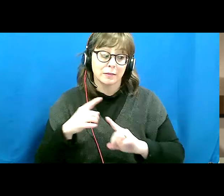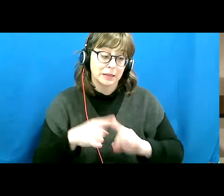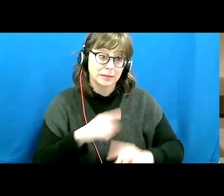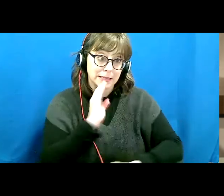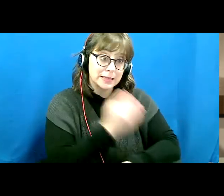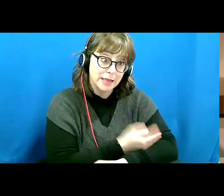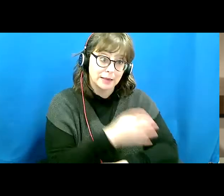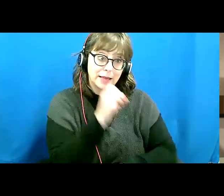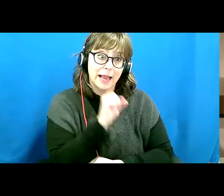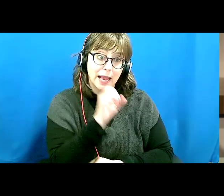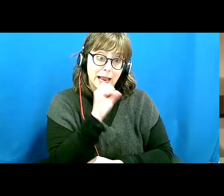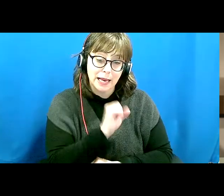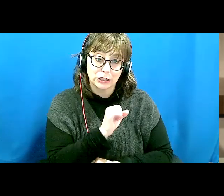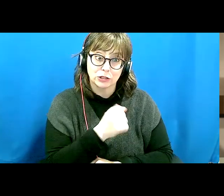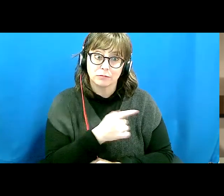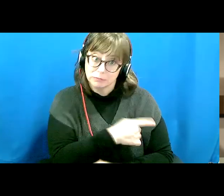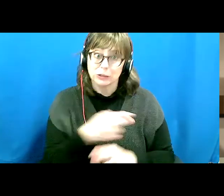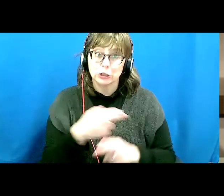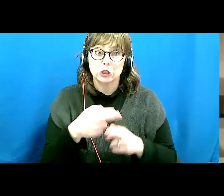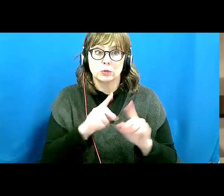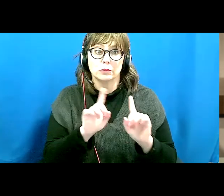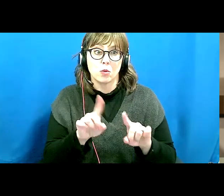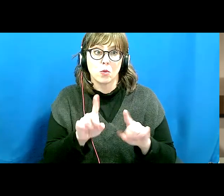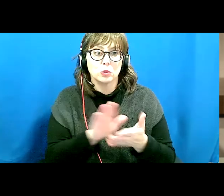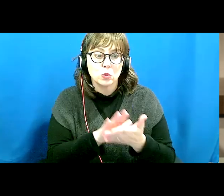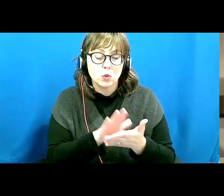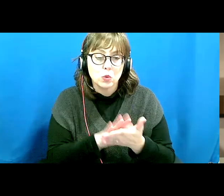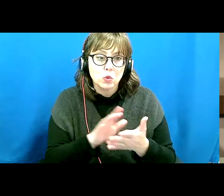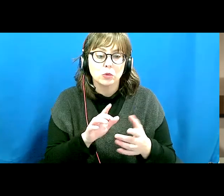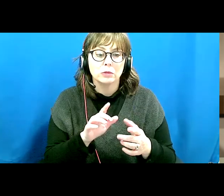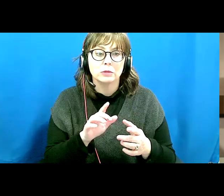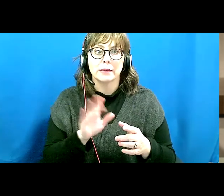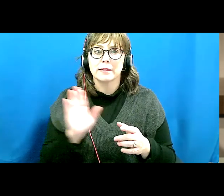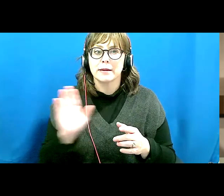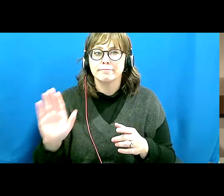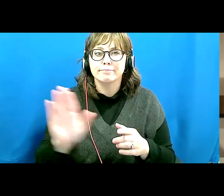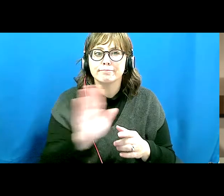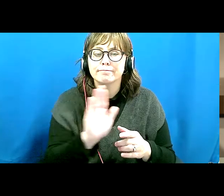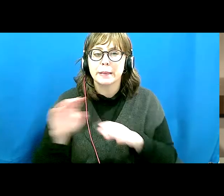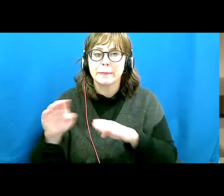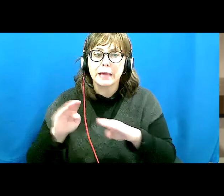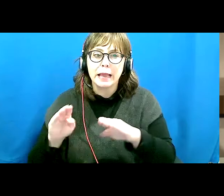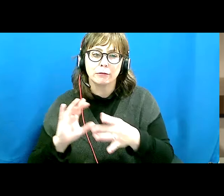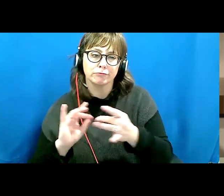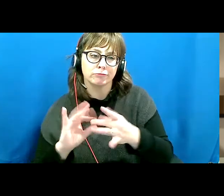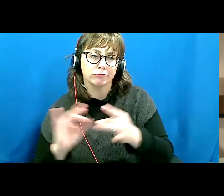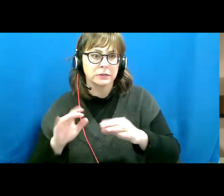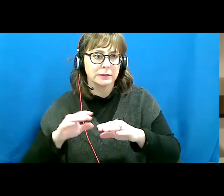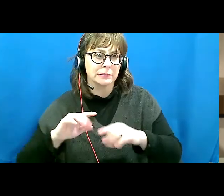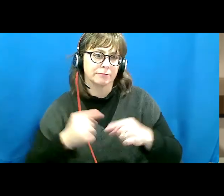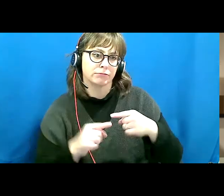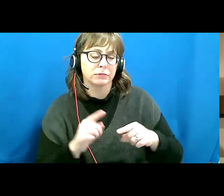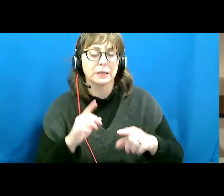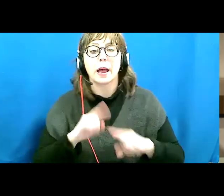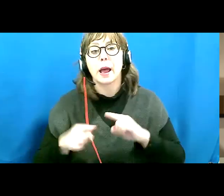where he would be attending school and beginning to deal with insensitive and offensive behaviors from others. I became president of